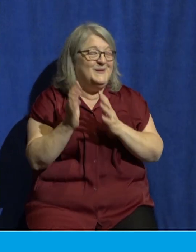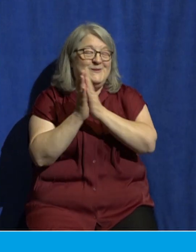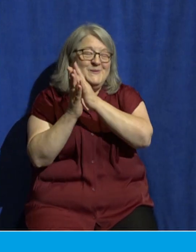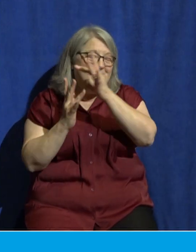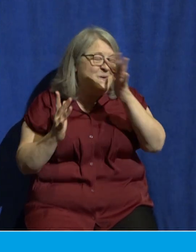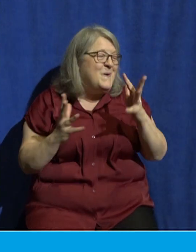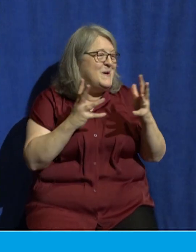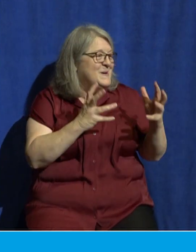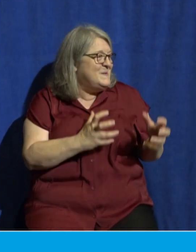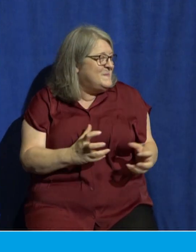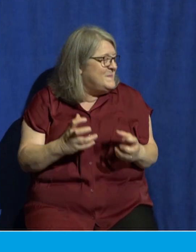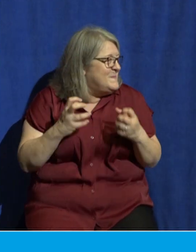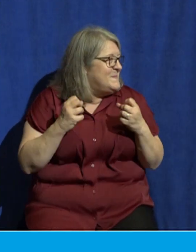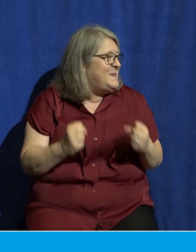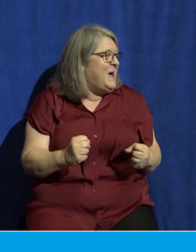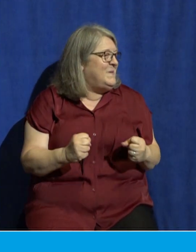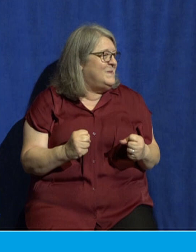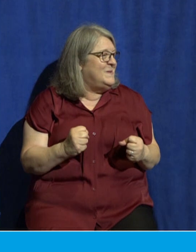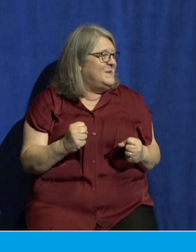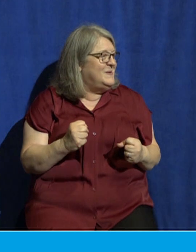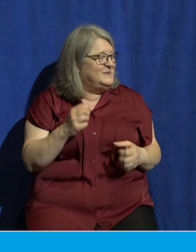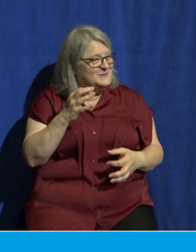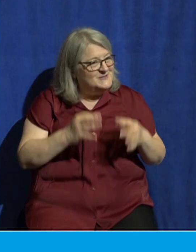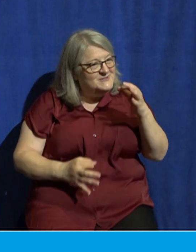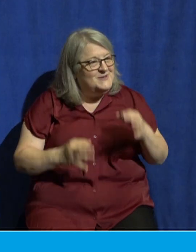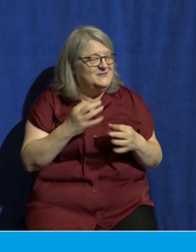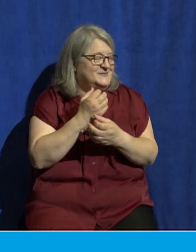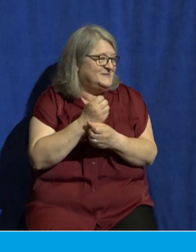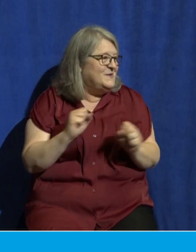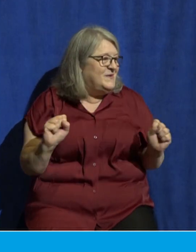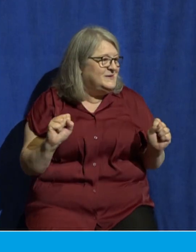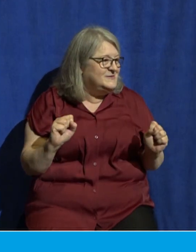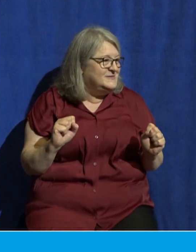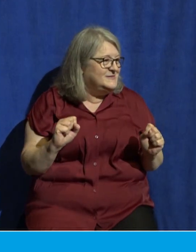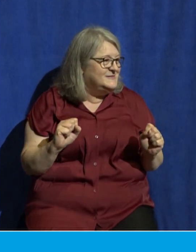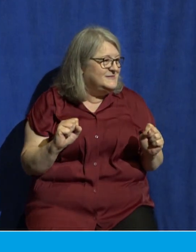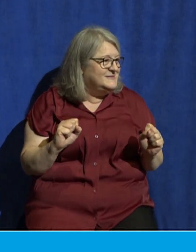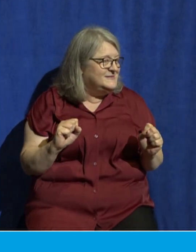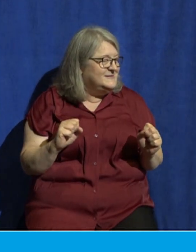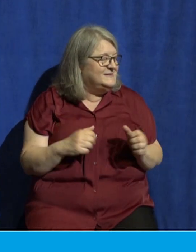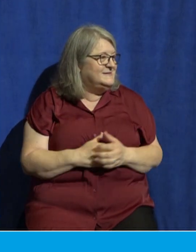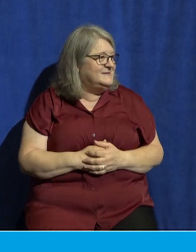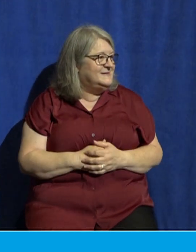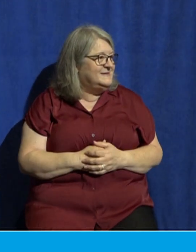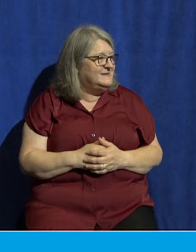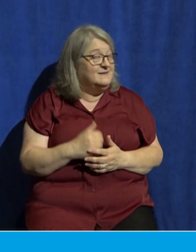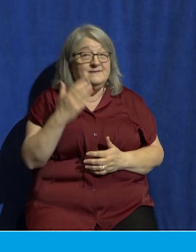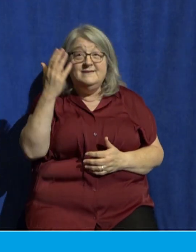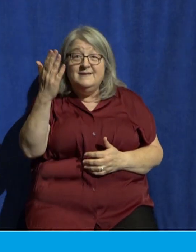up in justice and salvation he often manifests himself with clouds